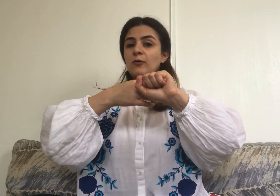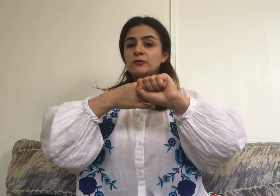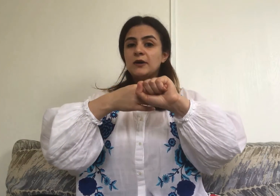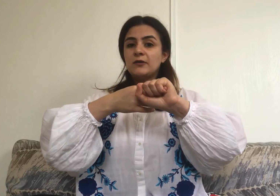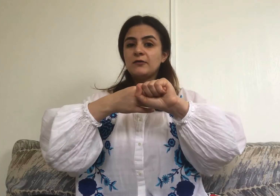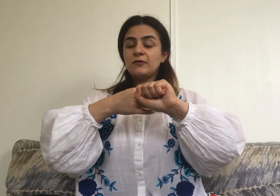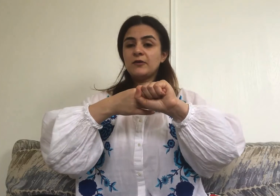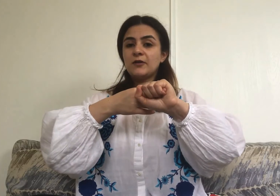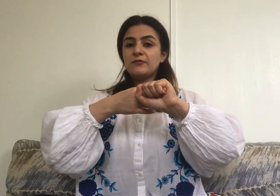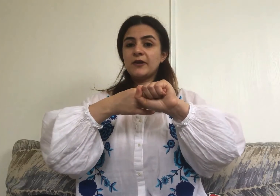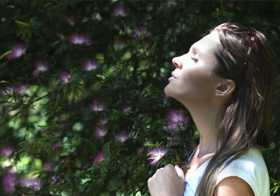hold our fingers.